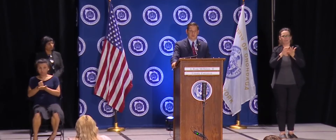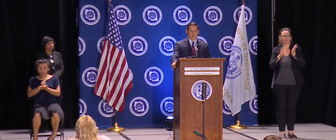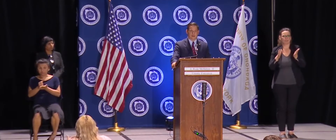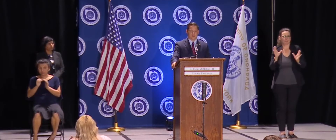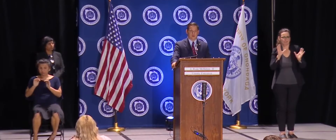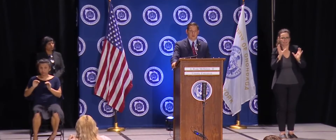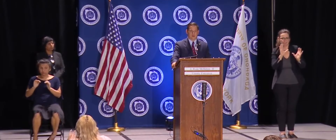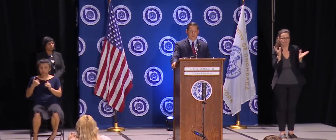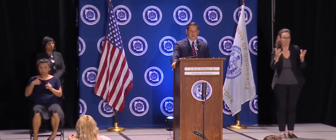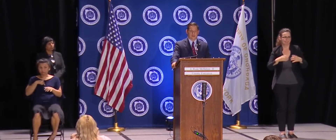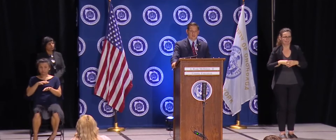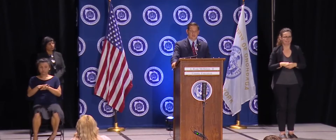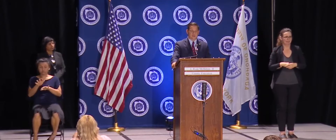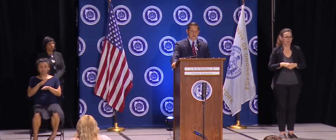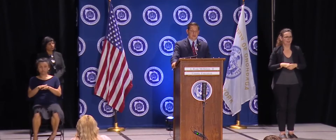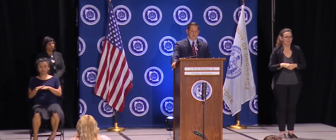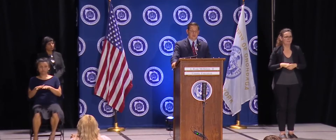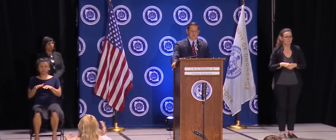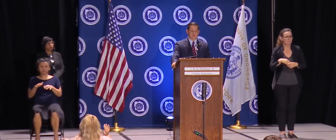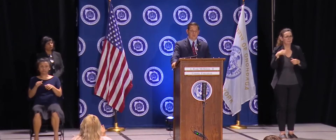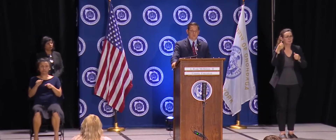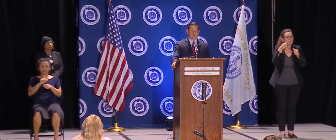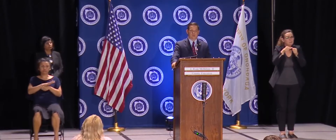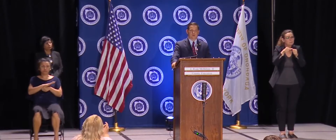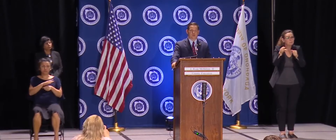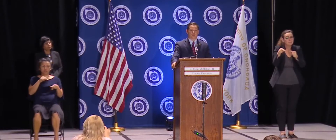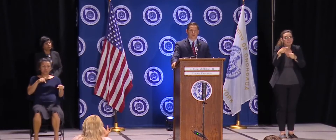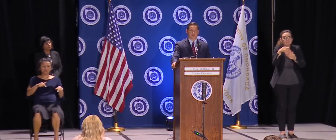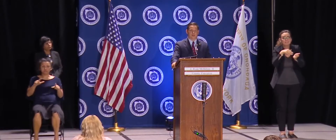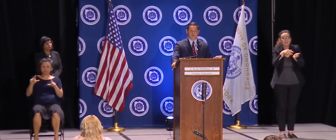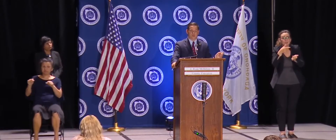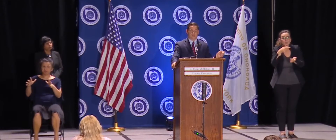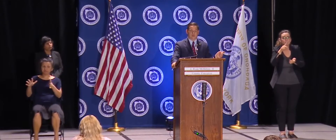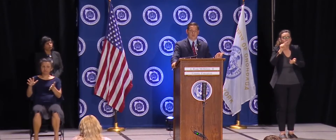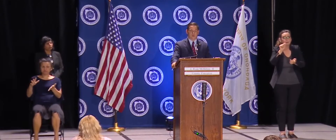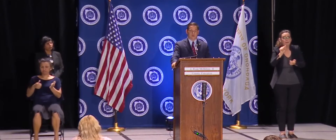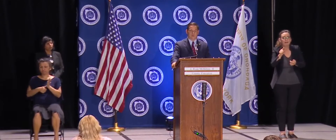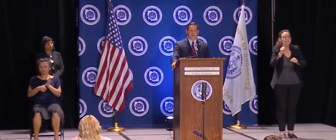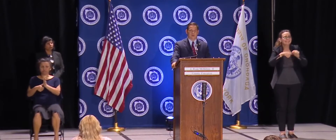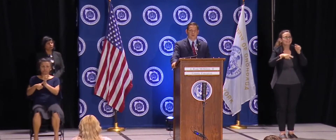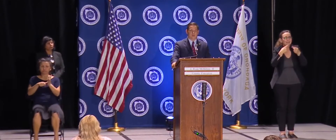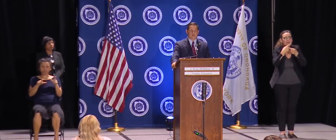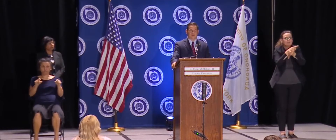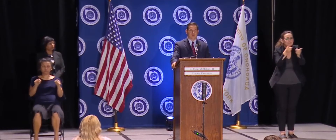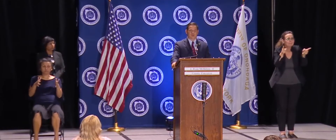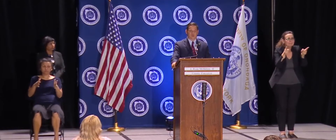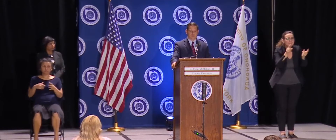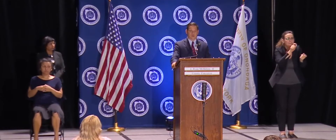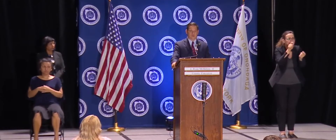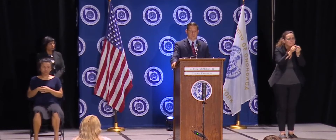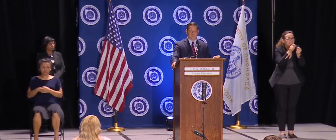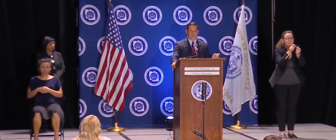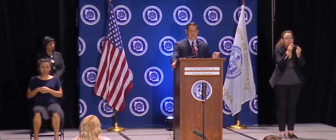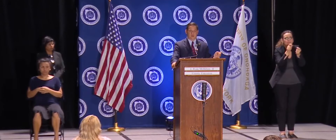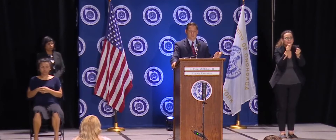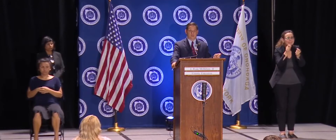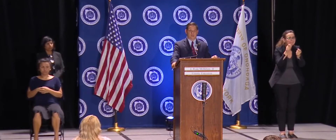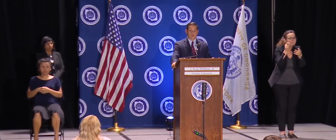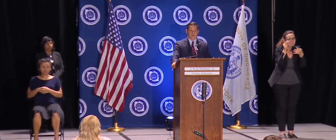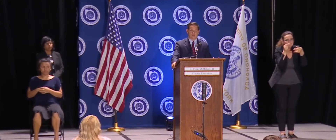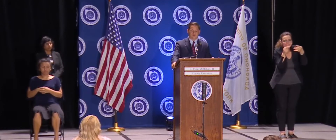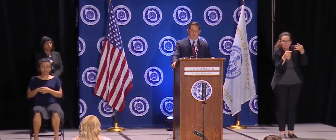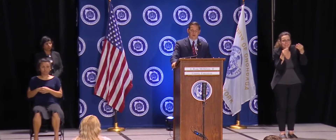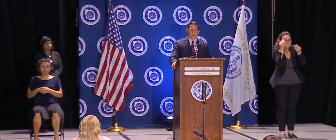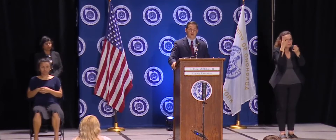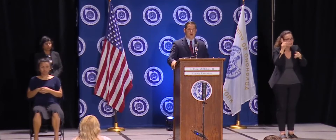specifically about the case. I think with some of our superintendents, and we were just on the phone with them, this is all new turf. So some of the language